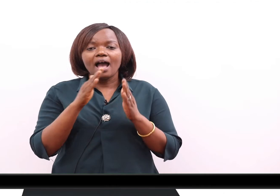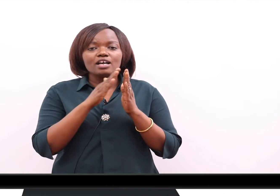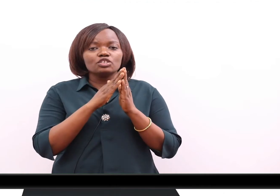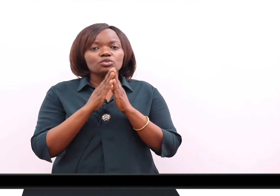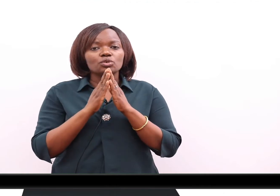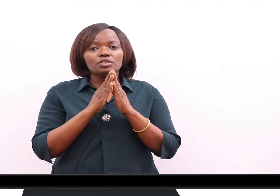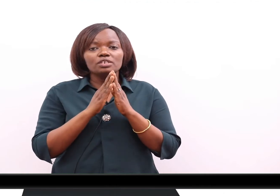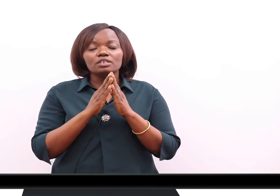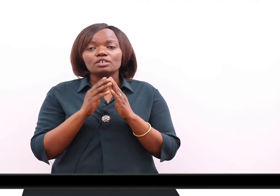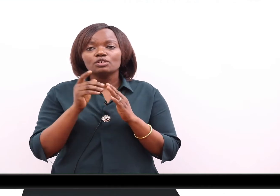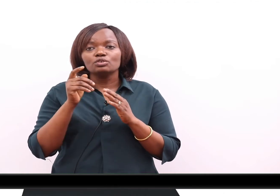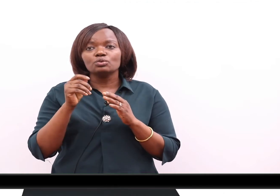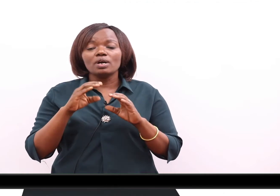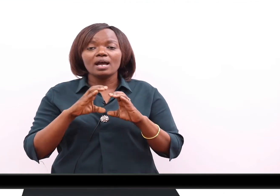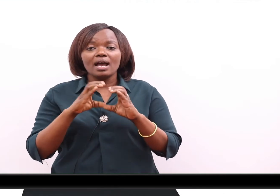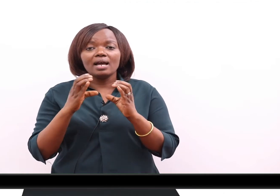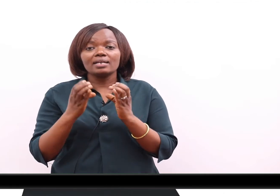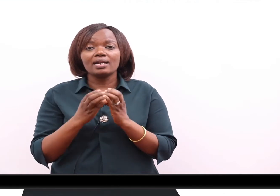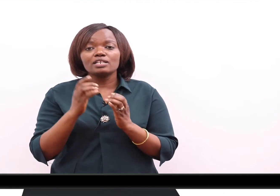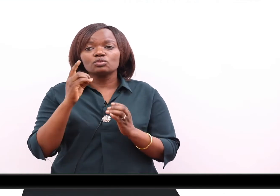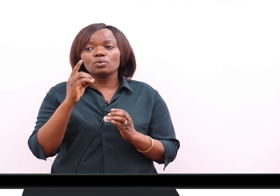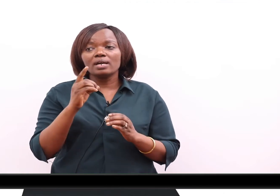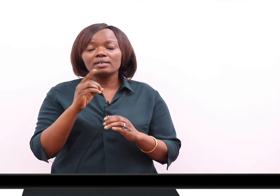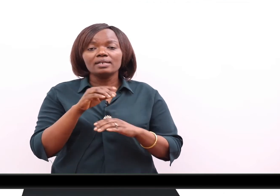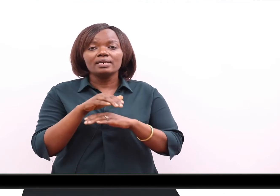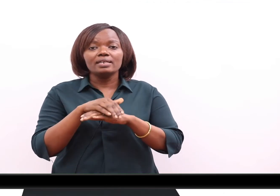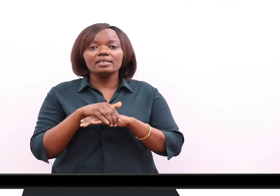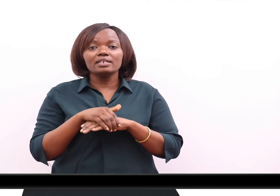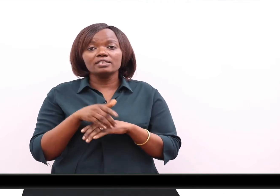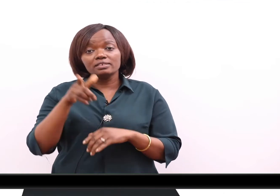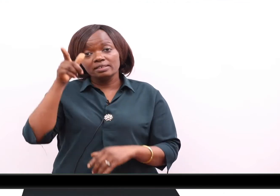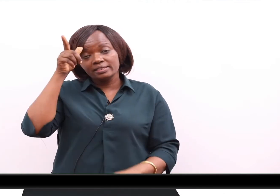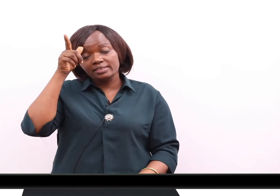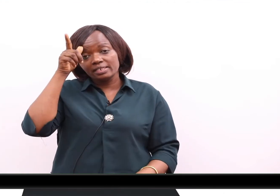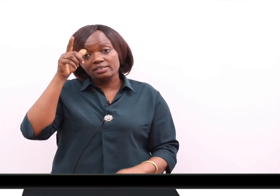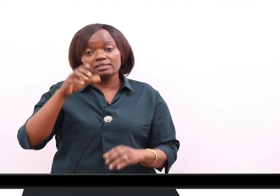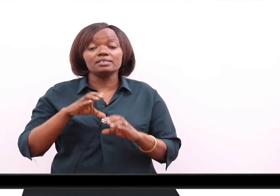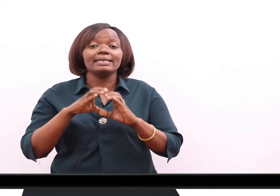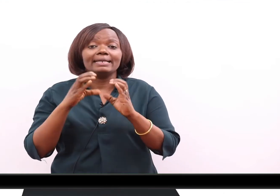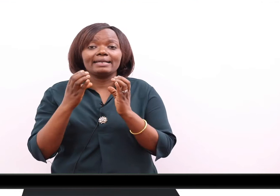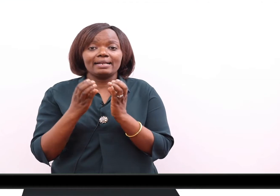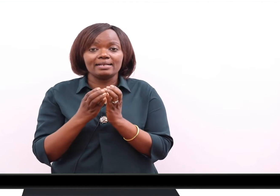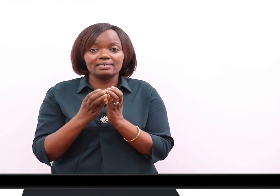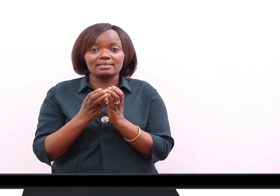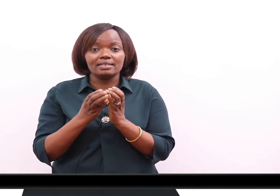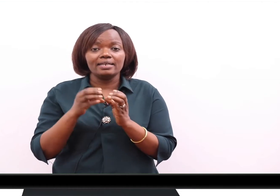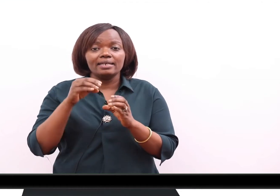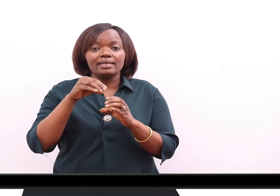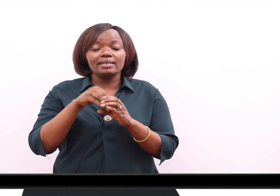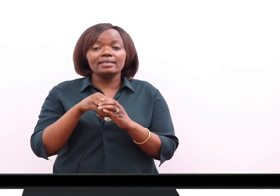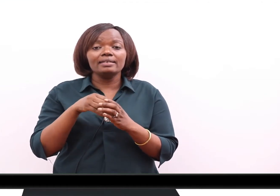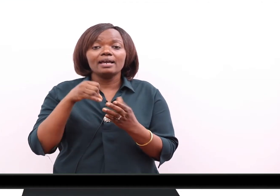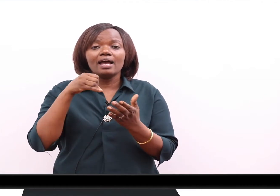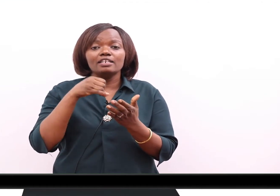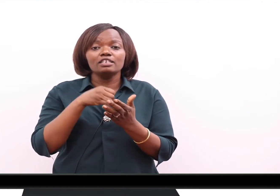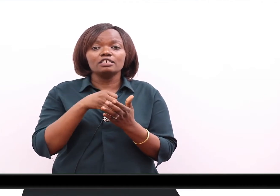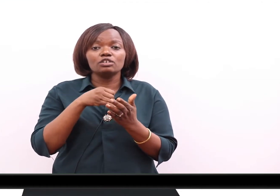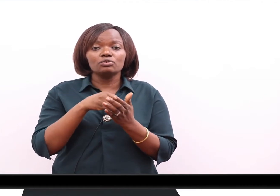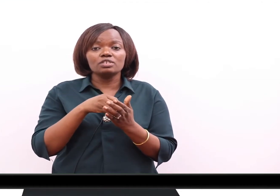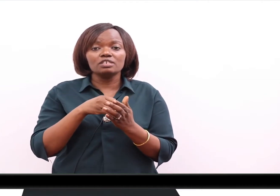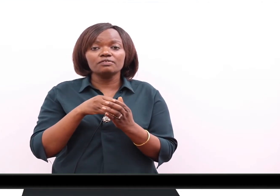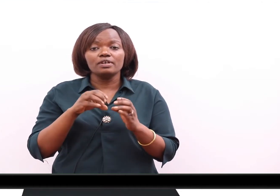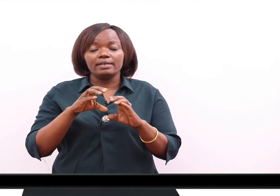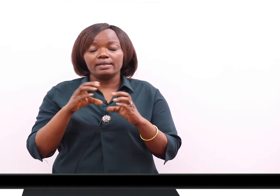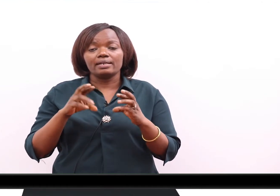A story to a class 1 English literacy class in an